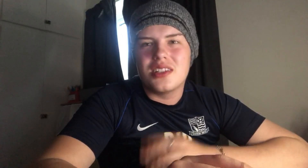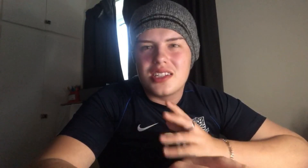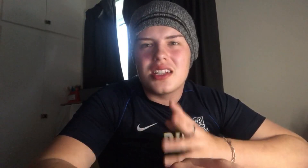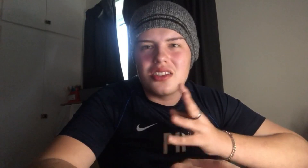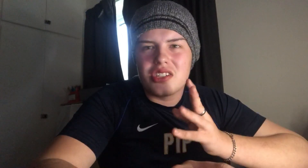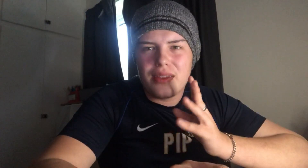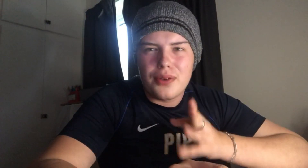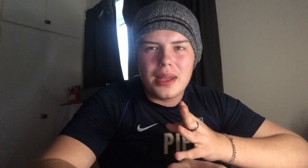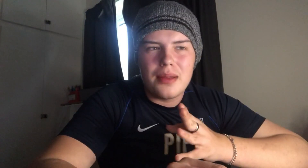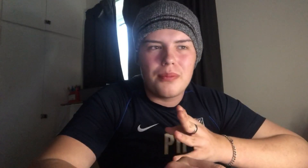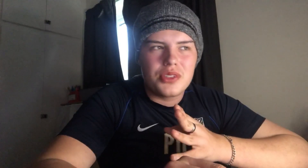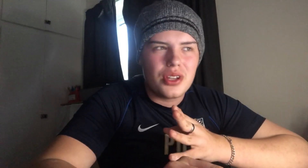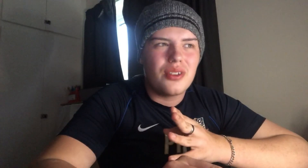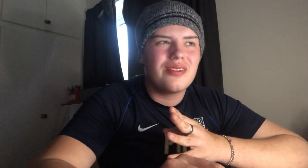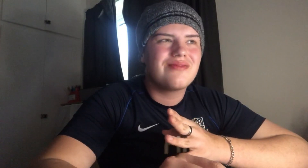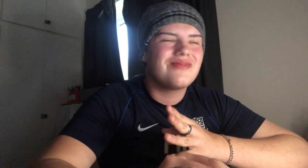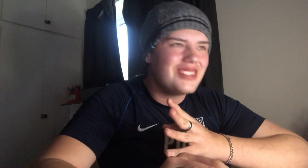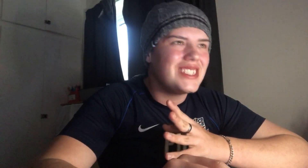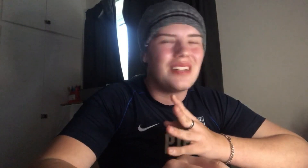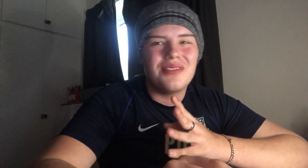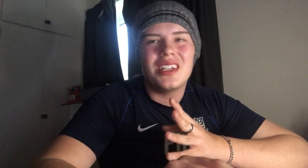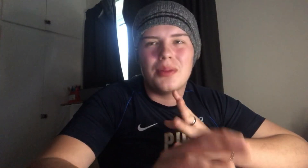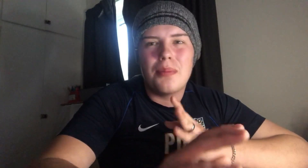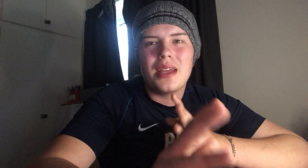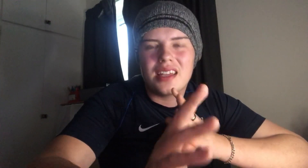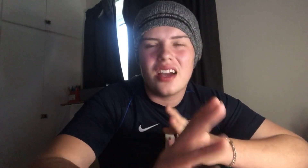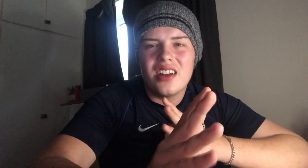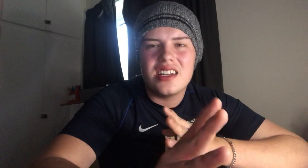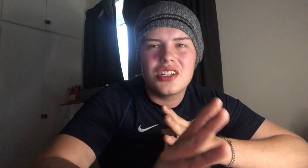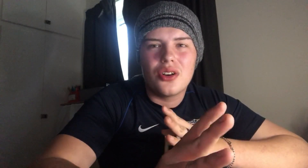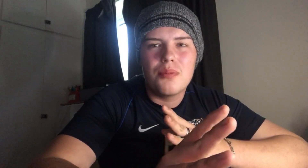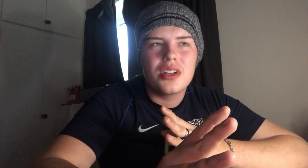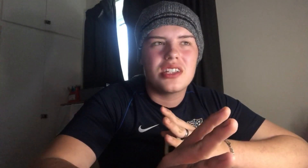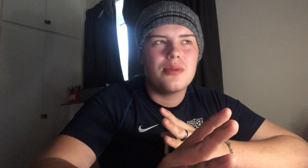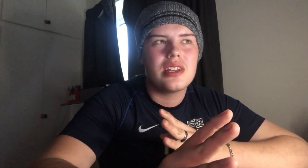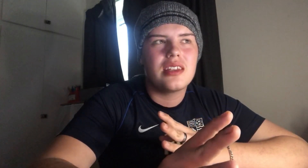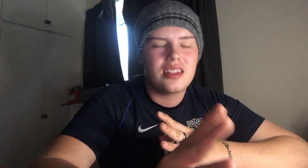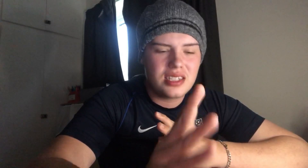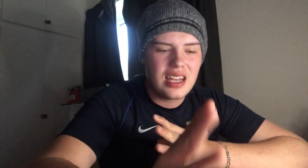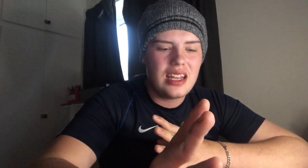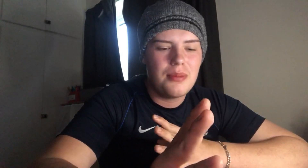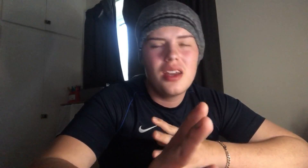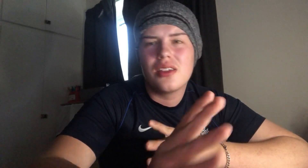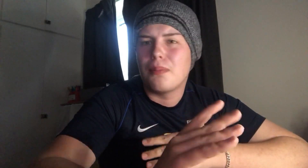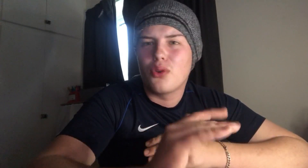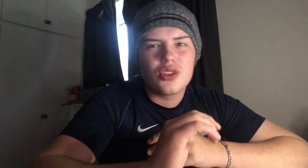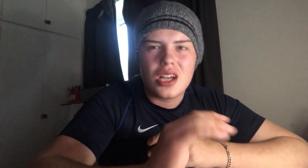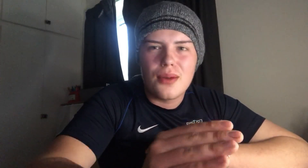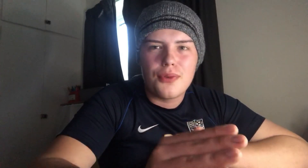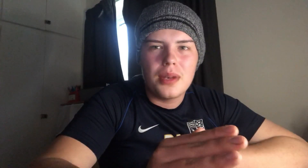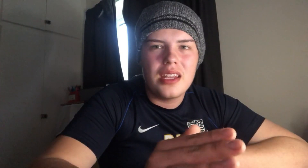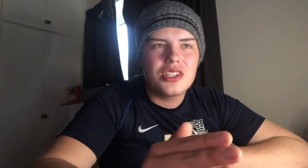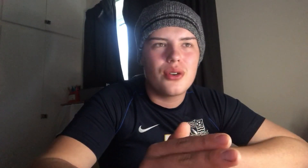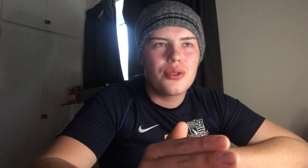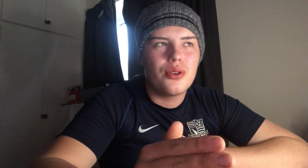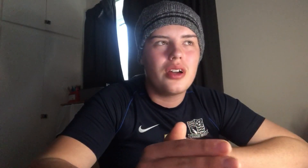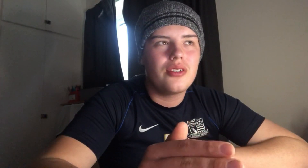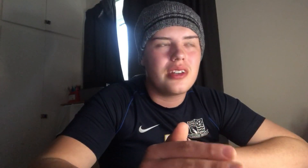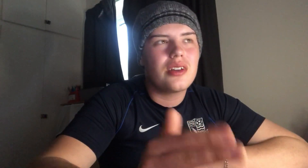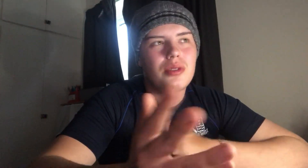consistency from him. So I'm a bit gutted he's gone because he was in that team that brought us up from League Two. And I thought, oh, you know